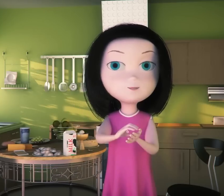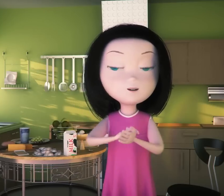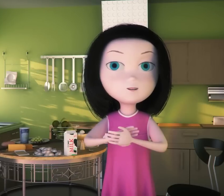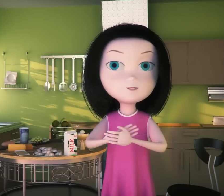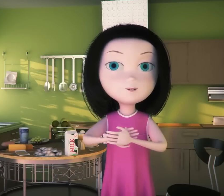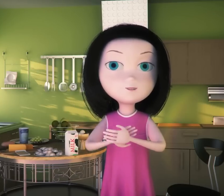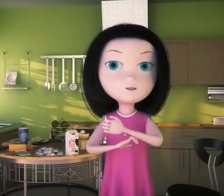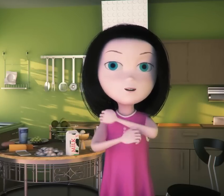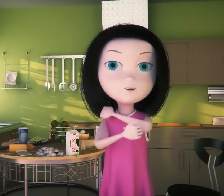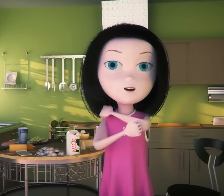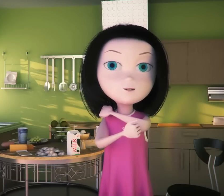Cheese and crackers